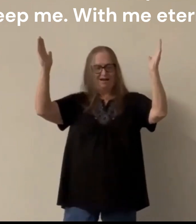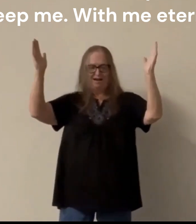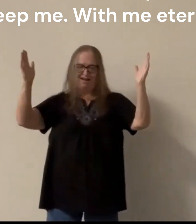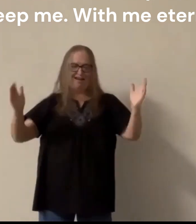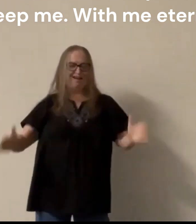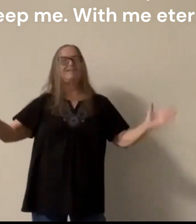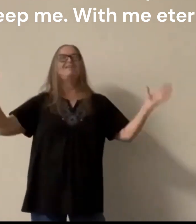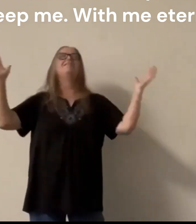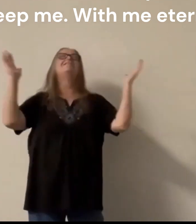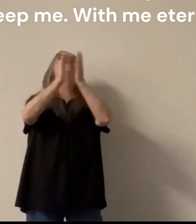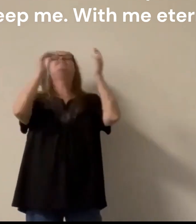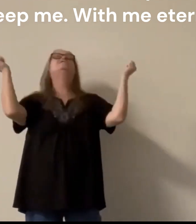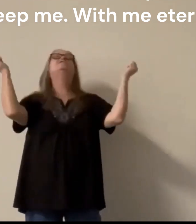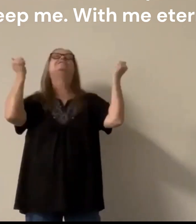But let's not give up hope yet.